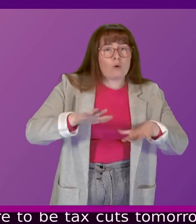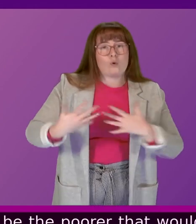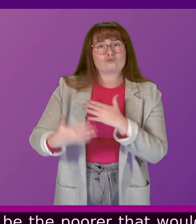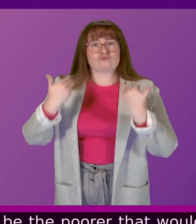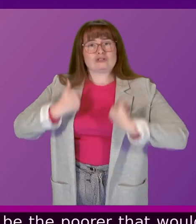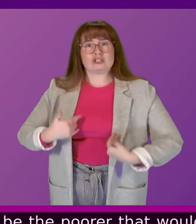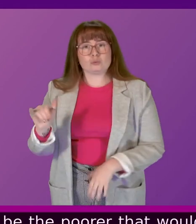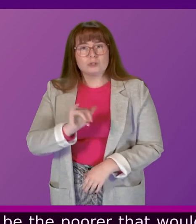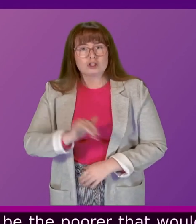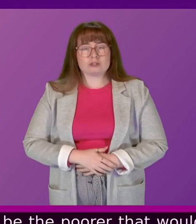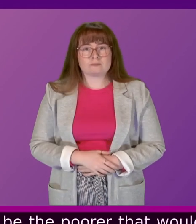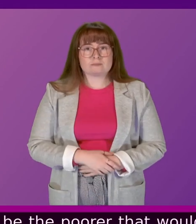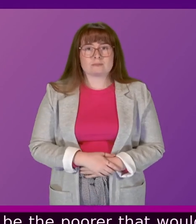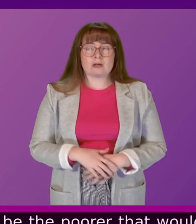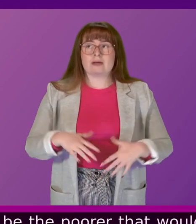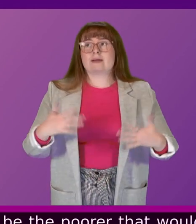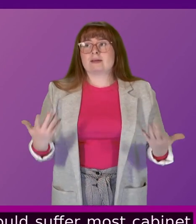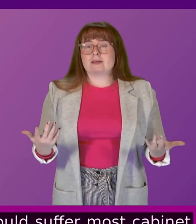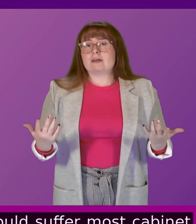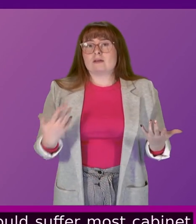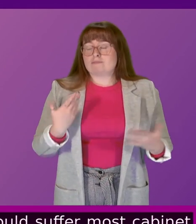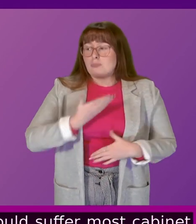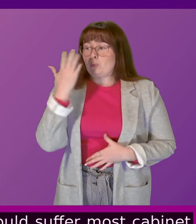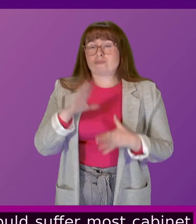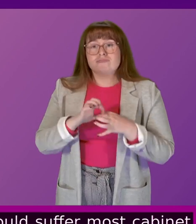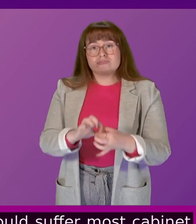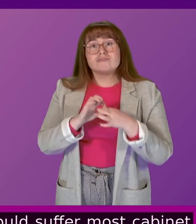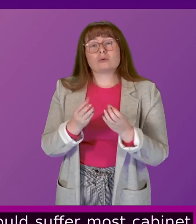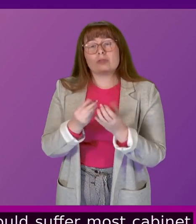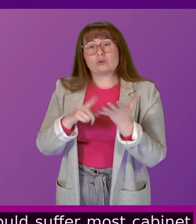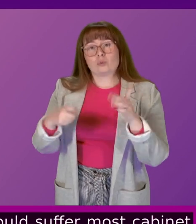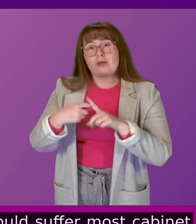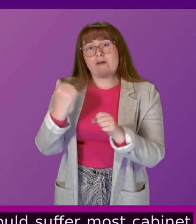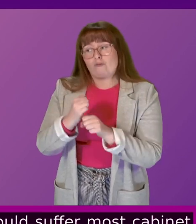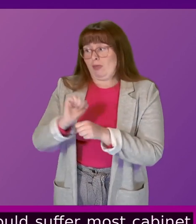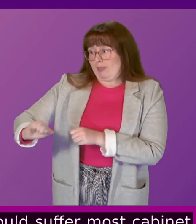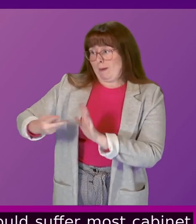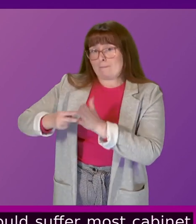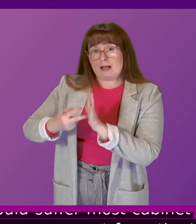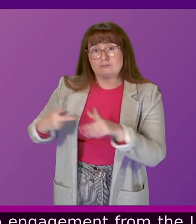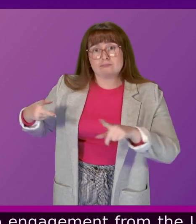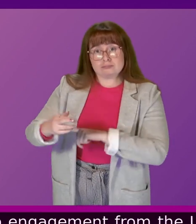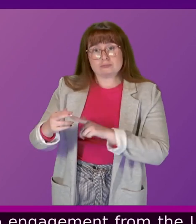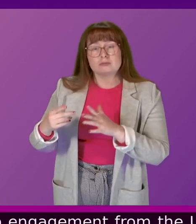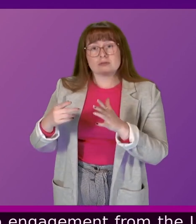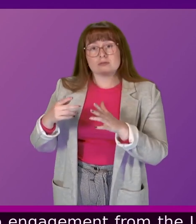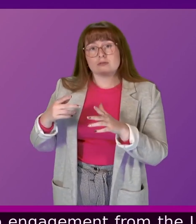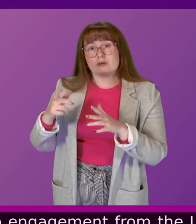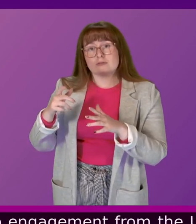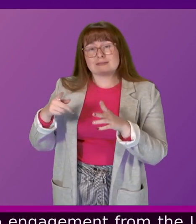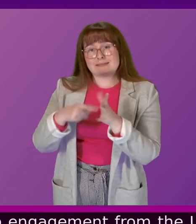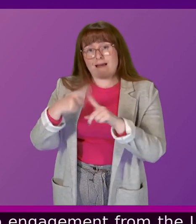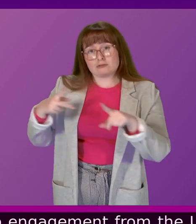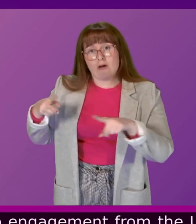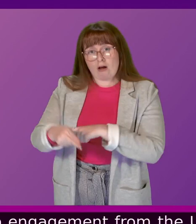Cabinet Secretary. Well, we've had no engagement from the UK Government on their plans to cut taxes. All we've seen is the briefing